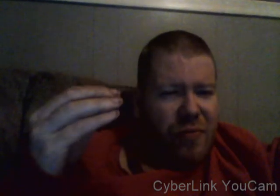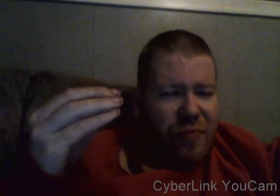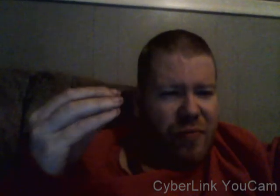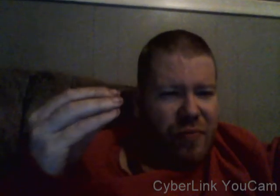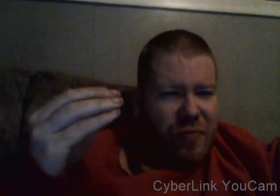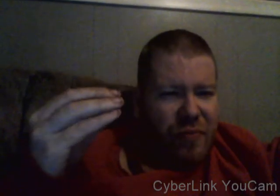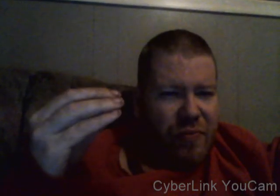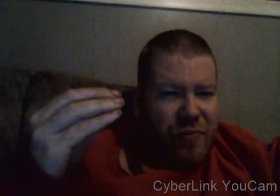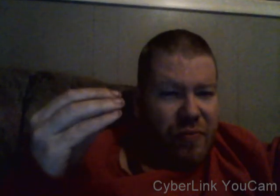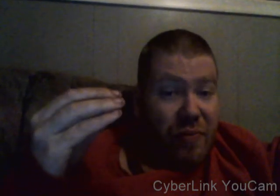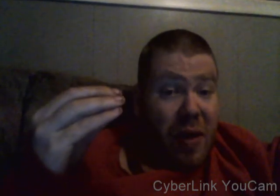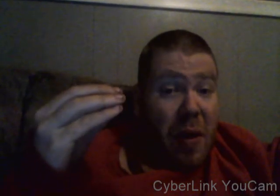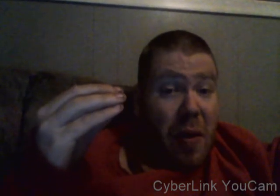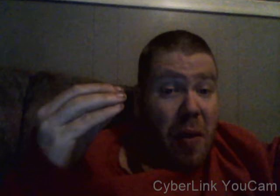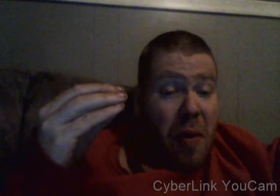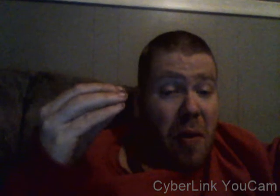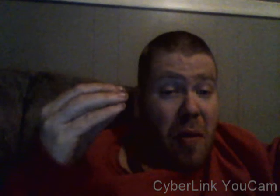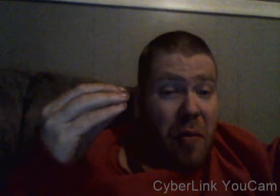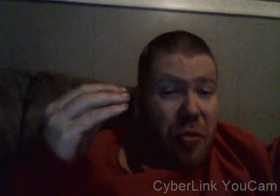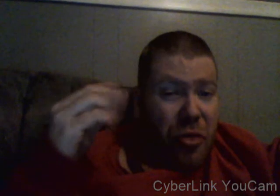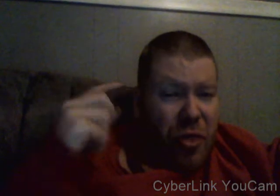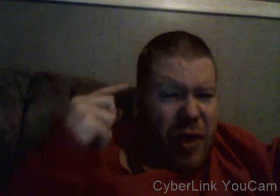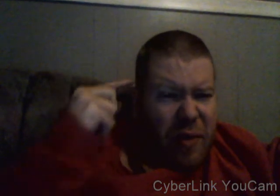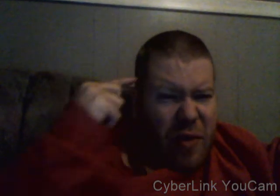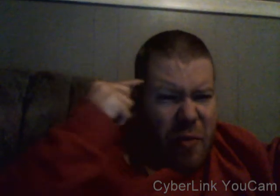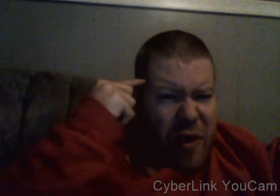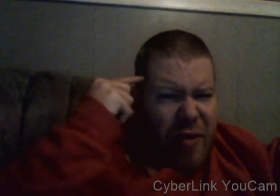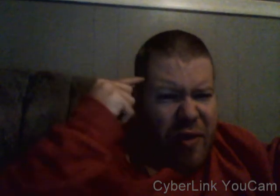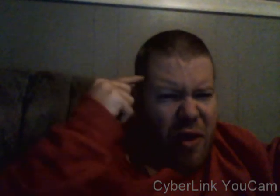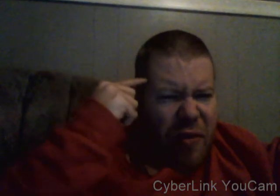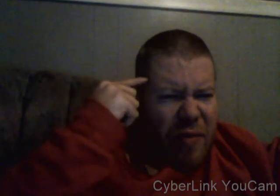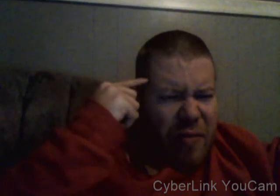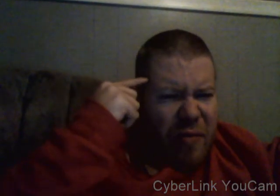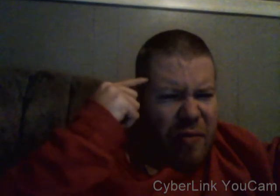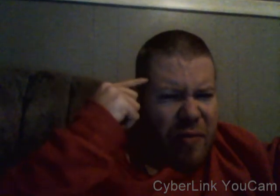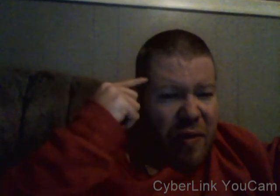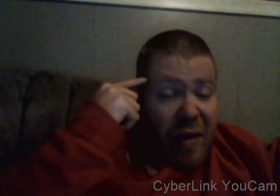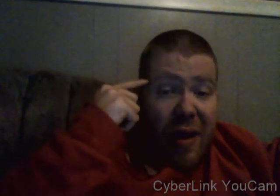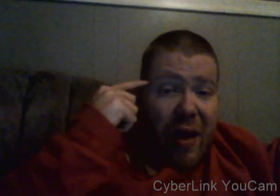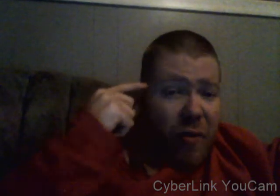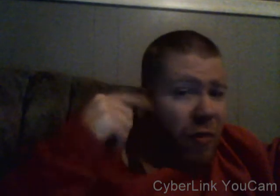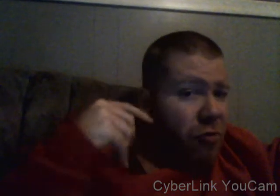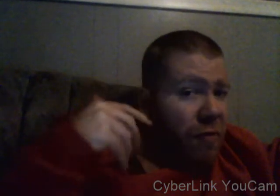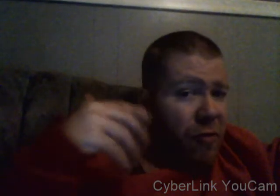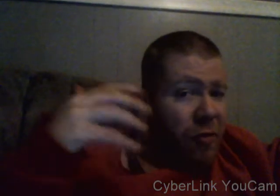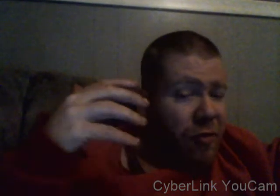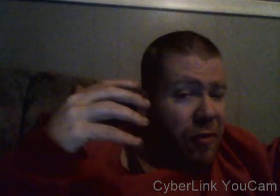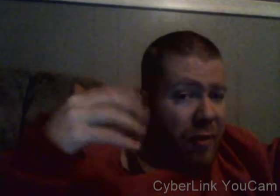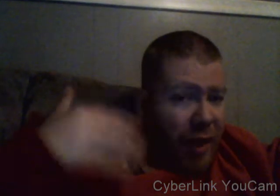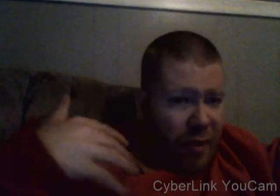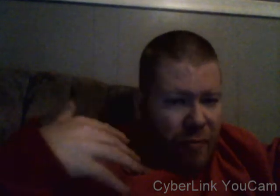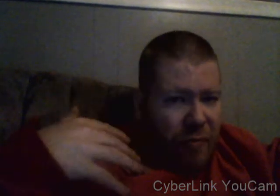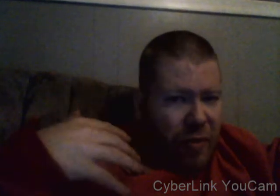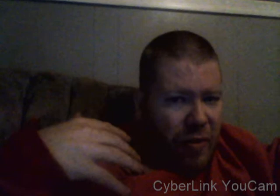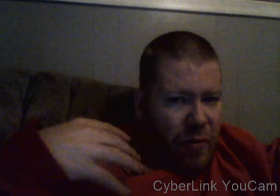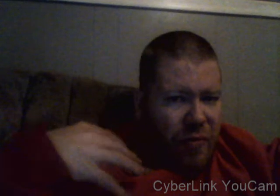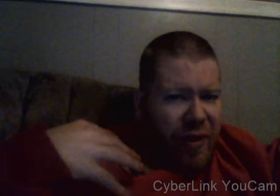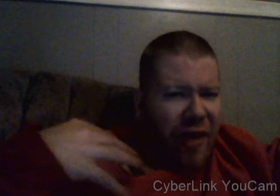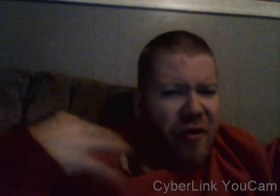think what your brain cells and watch reviews like the movie gallery